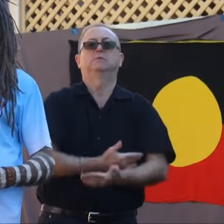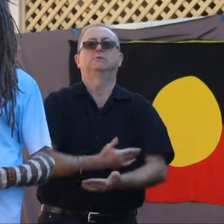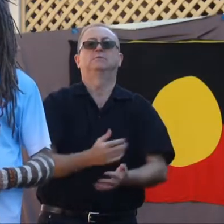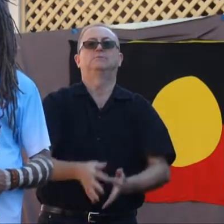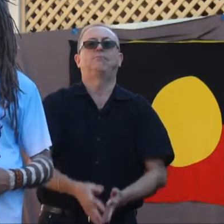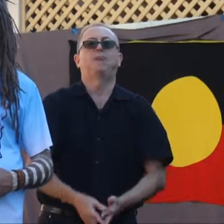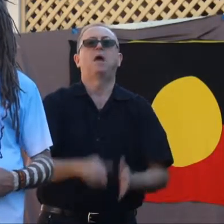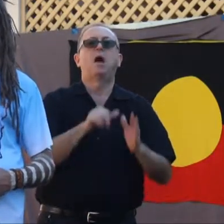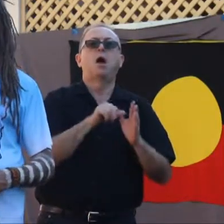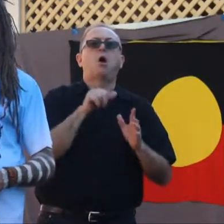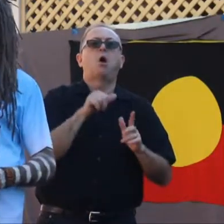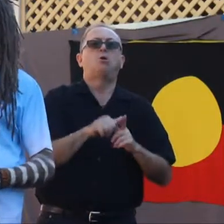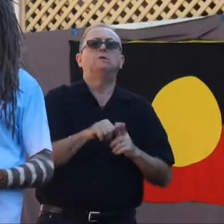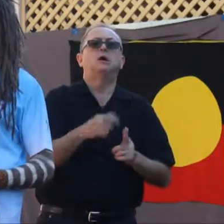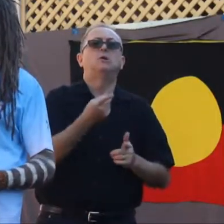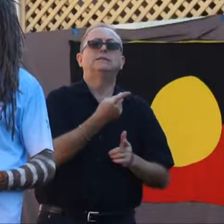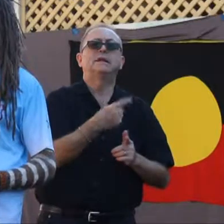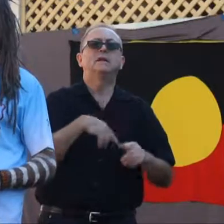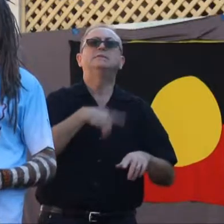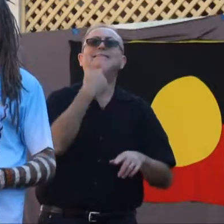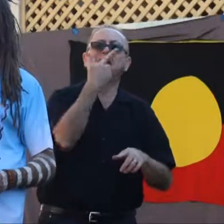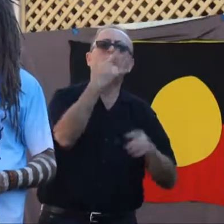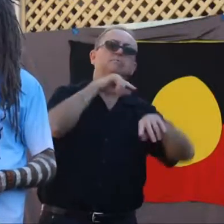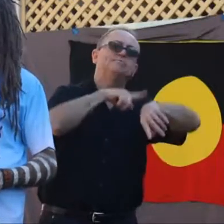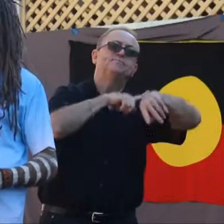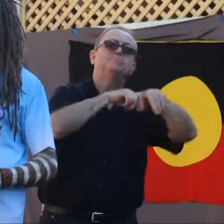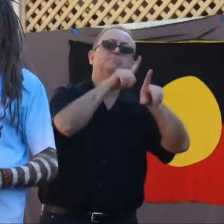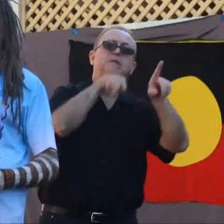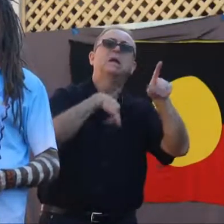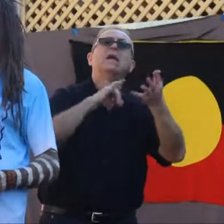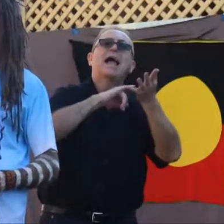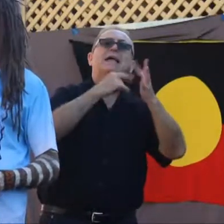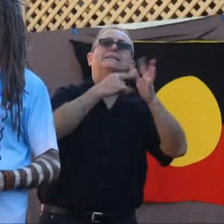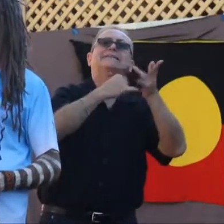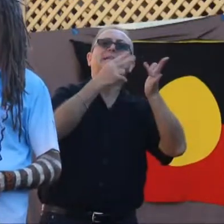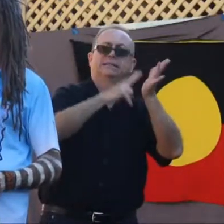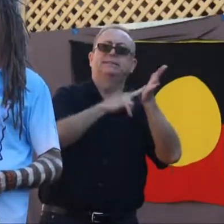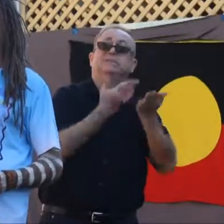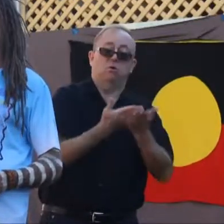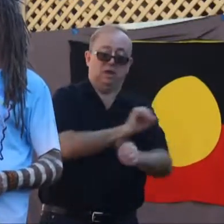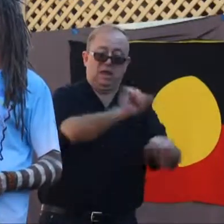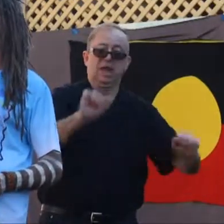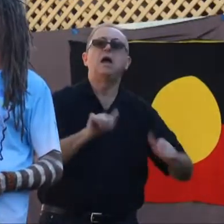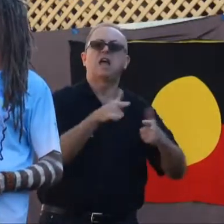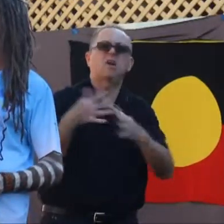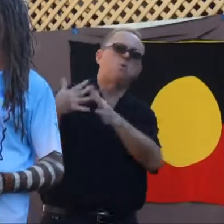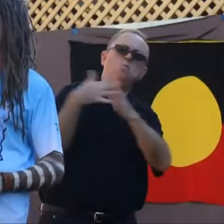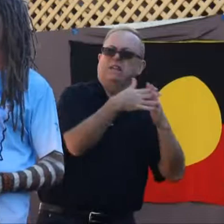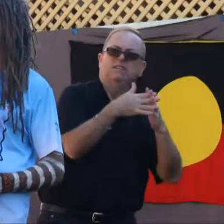Also, it's our seven seasons. We, we live upon on our land. Western culture have got four seasons.